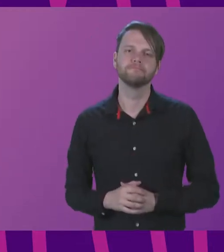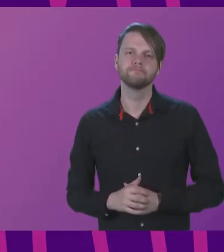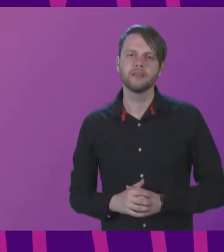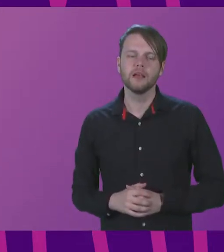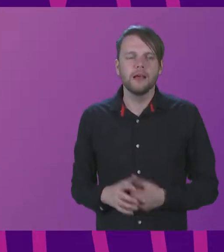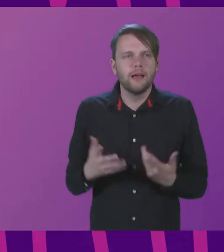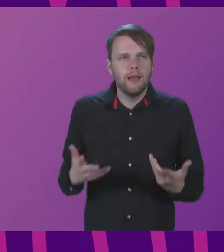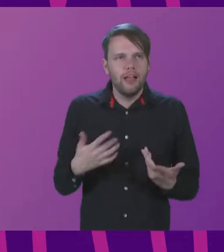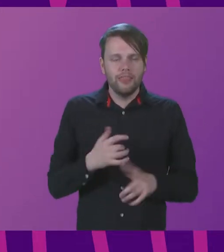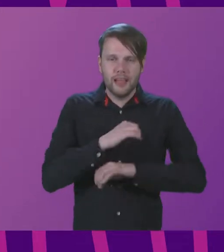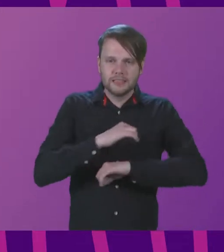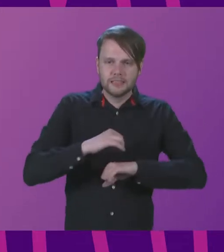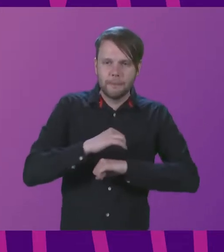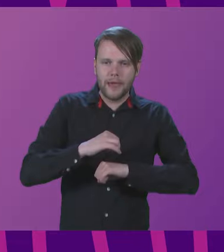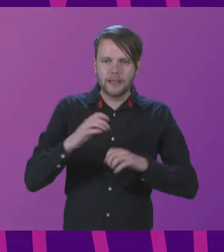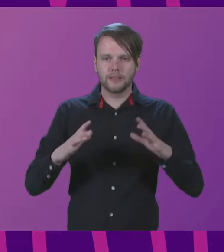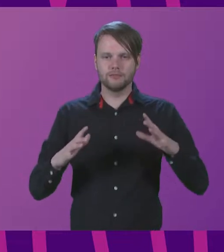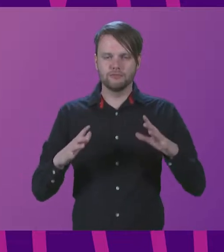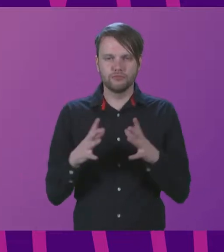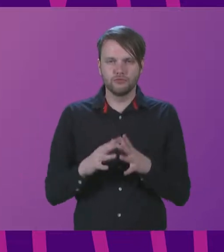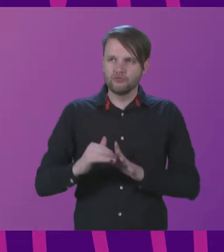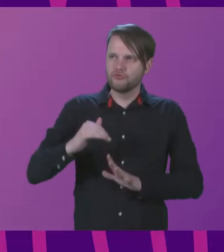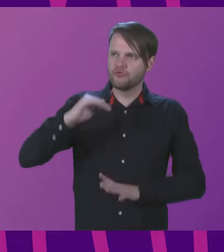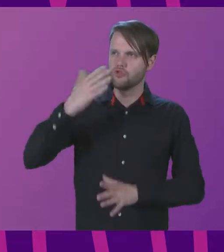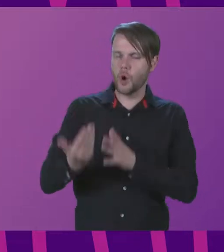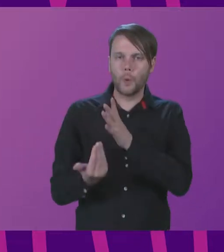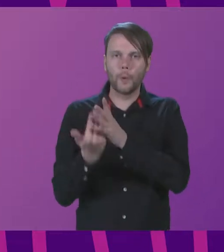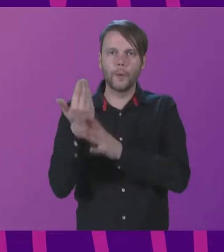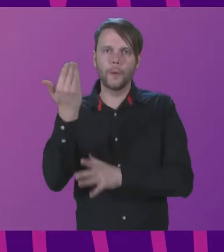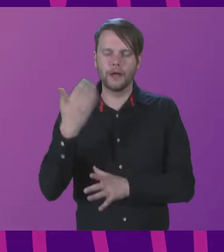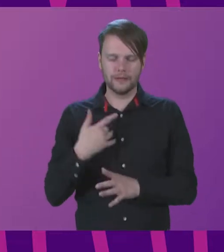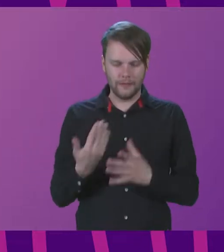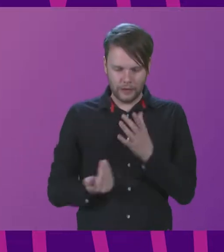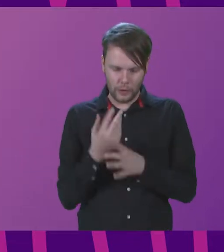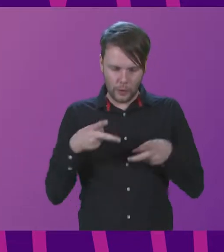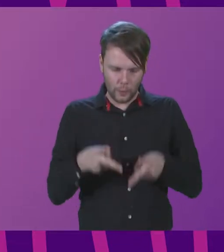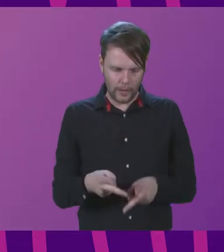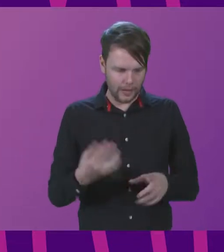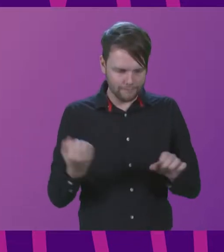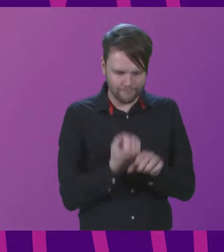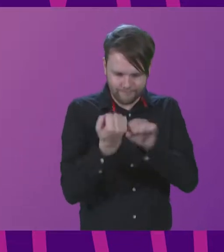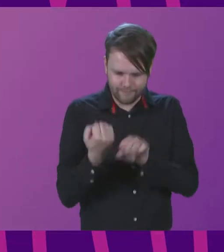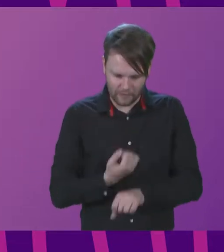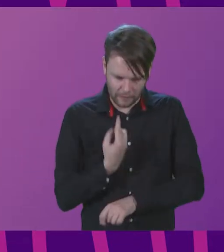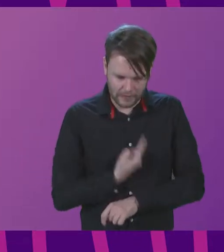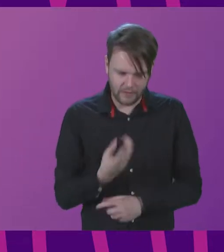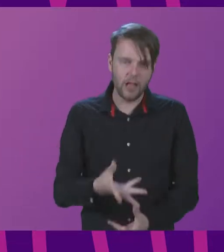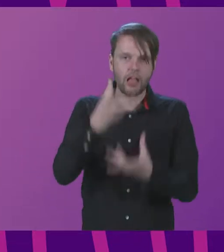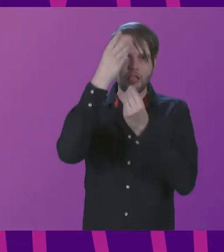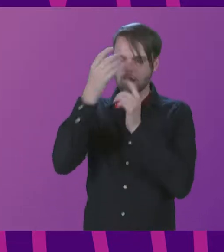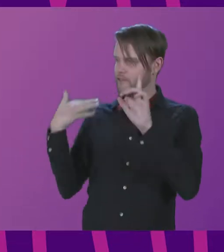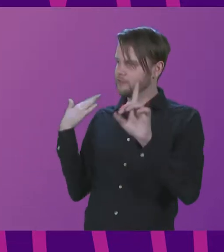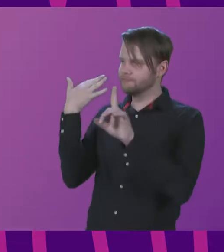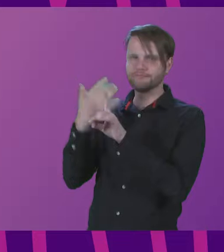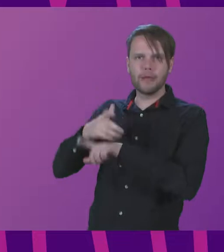That space to grow. To carve out new ways of being, of being together, of learning from the trailblazers